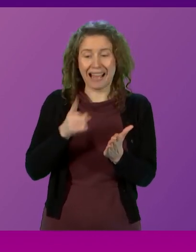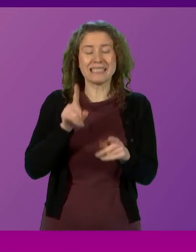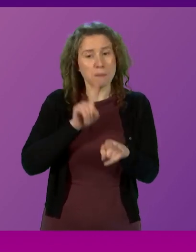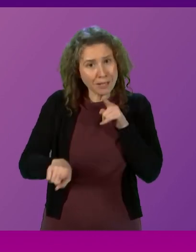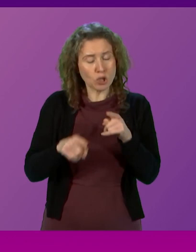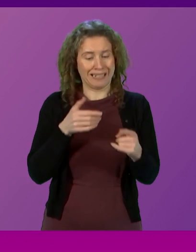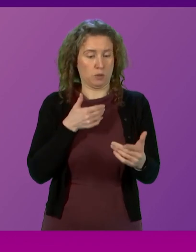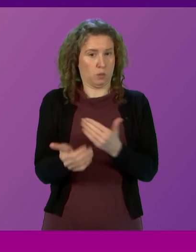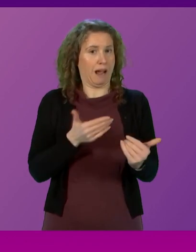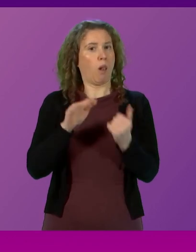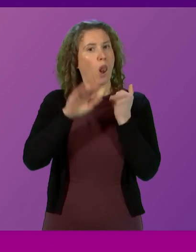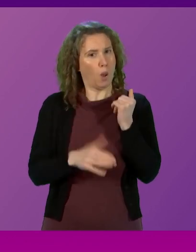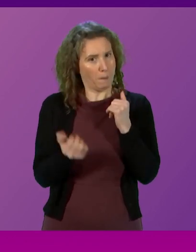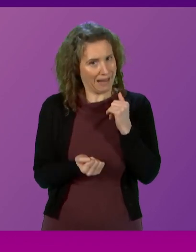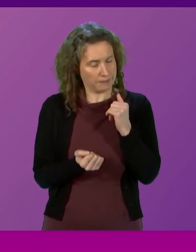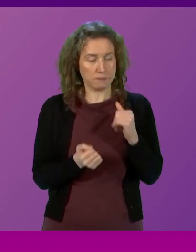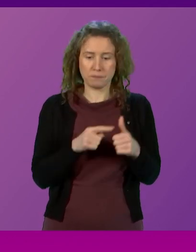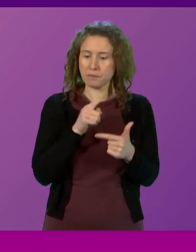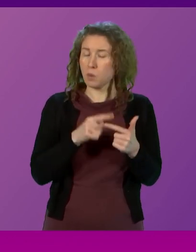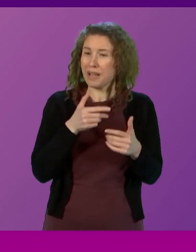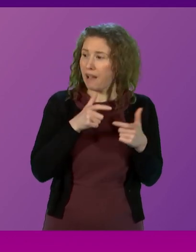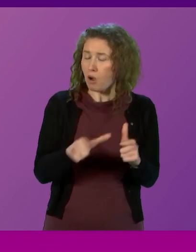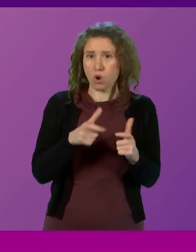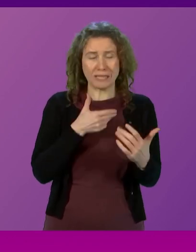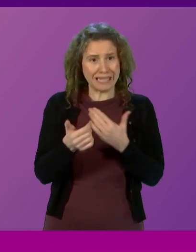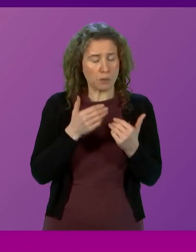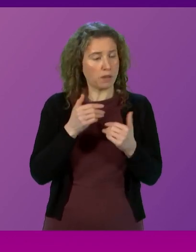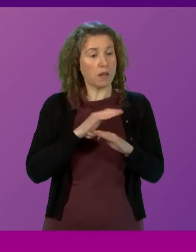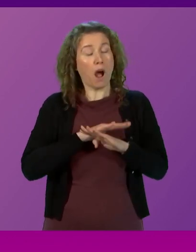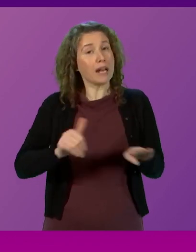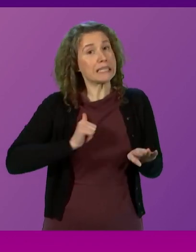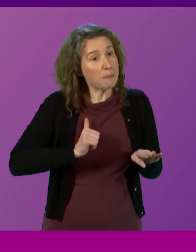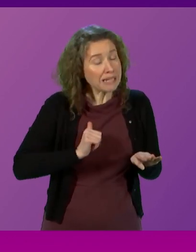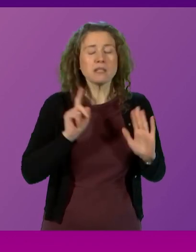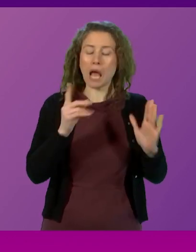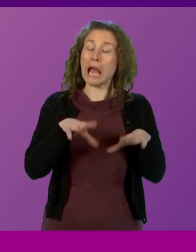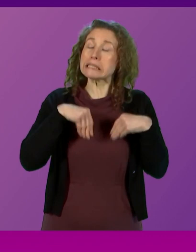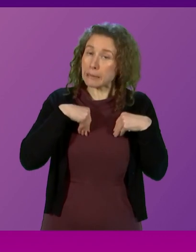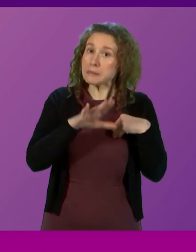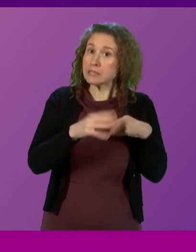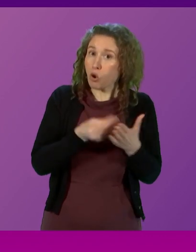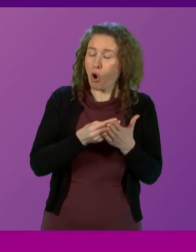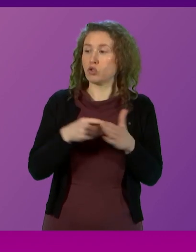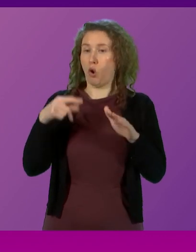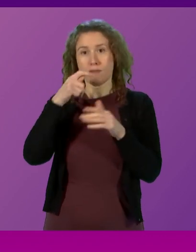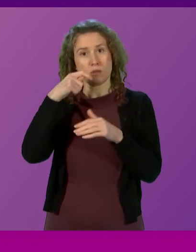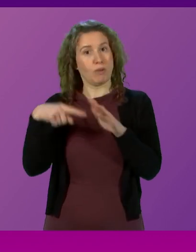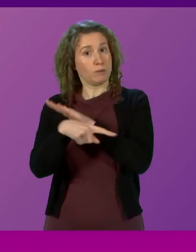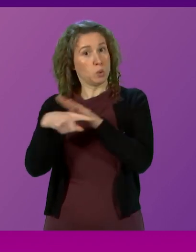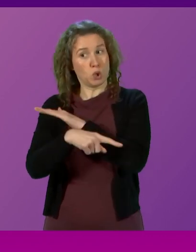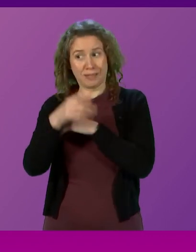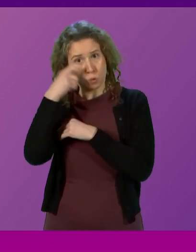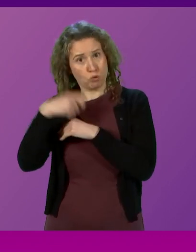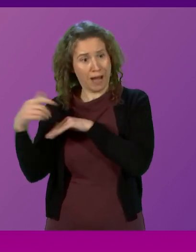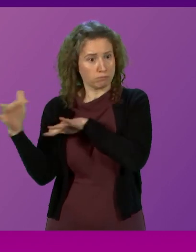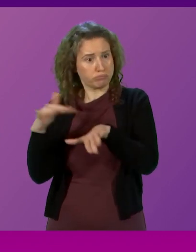pay. We continue to deal with the unforeseen but accepted costs of resettling refugees fleeing the illegal war in